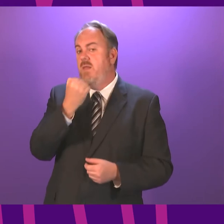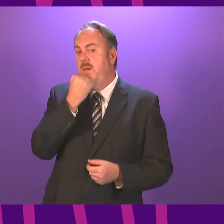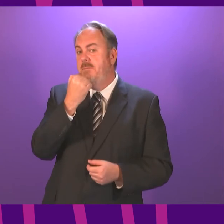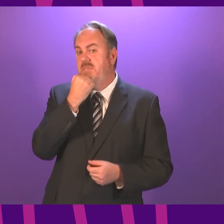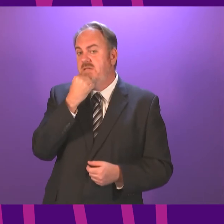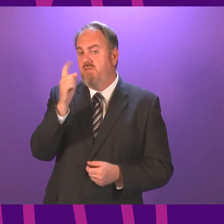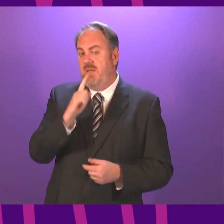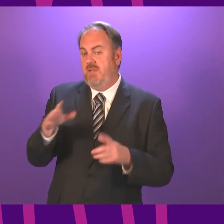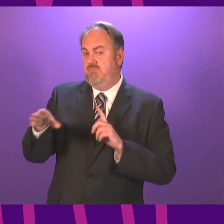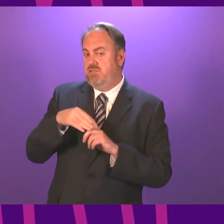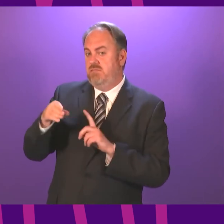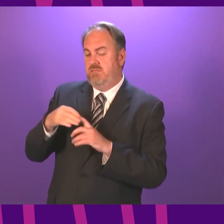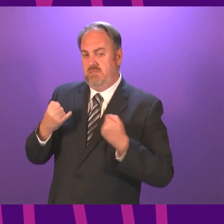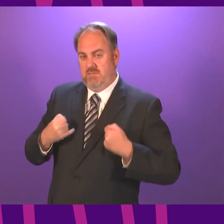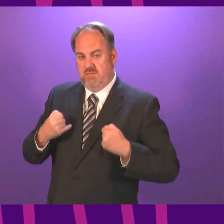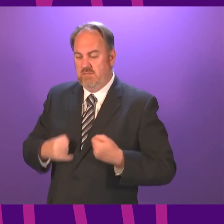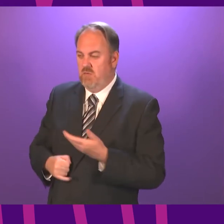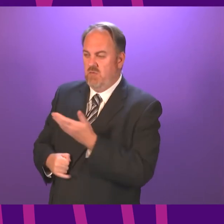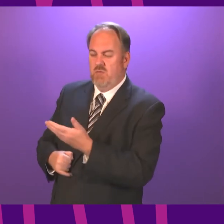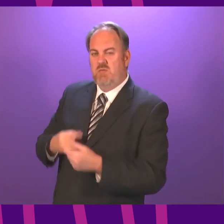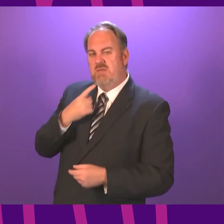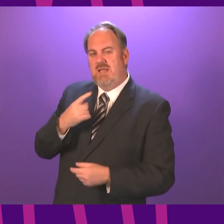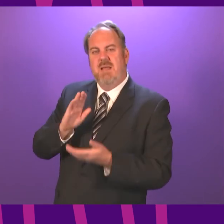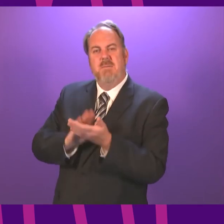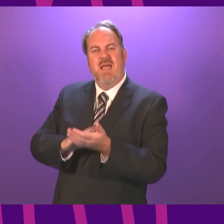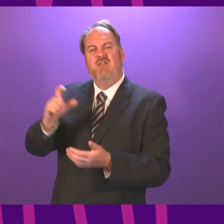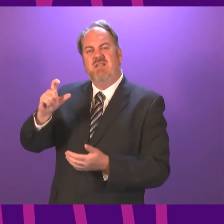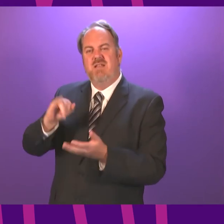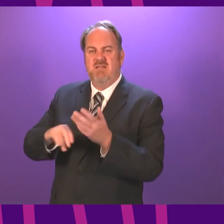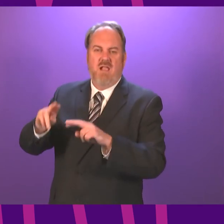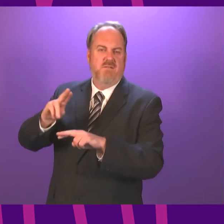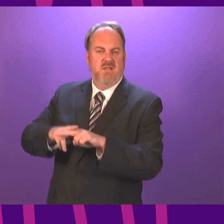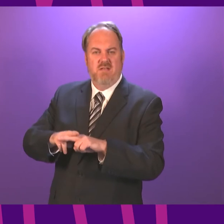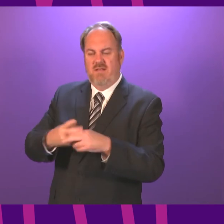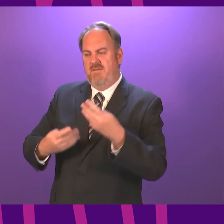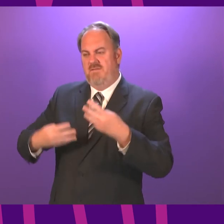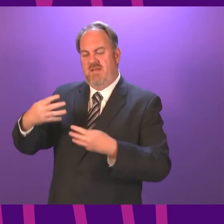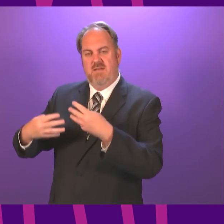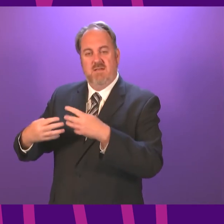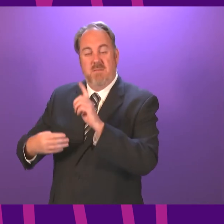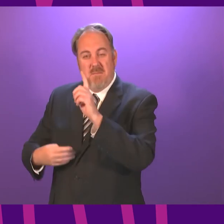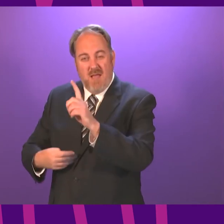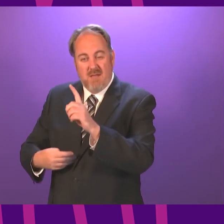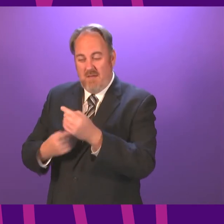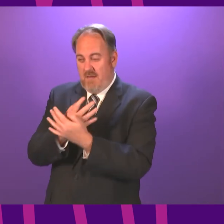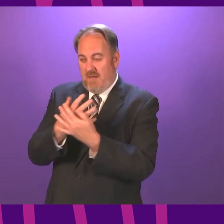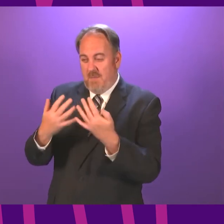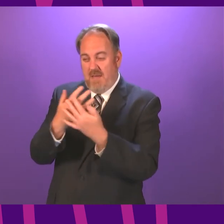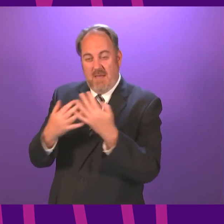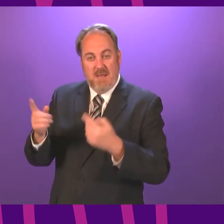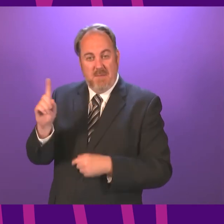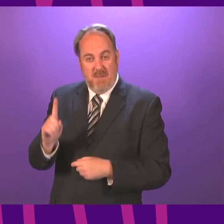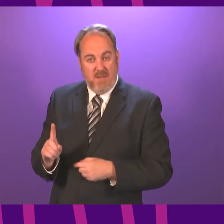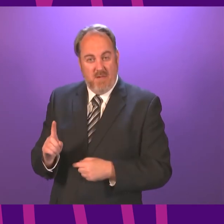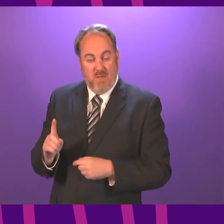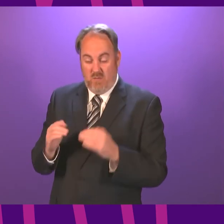Mr Simpson raises the issue of Manchester and Salford again. The case numbers in that area were